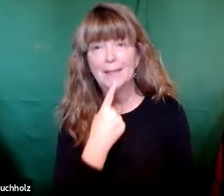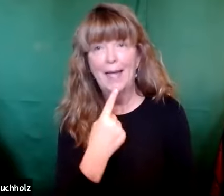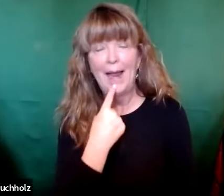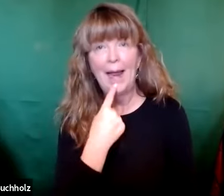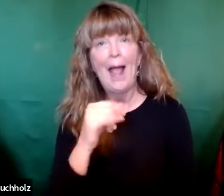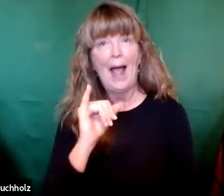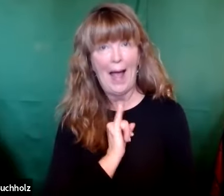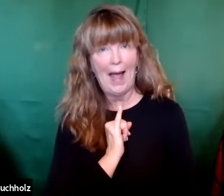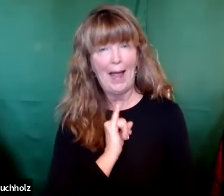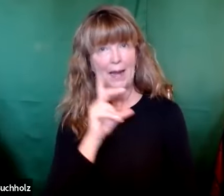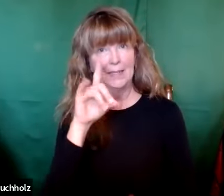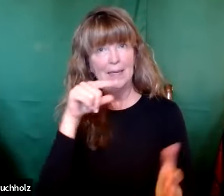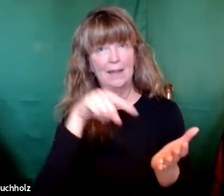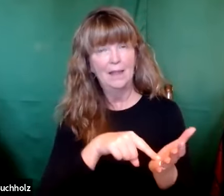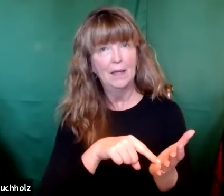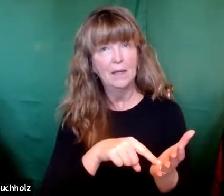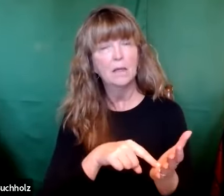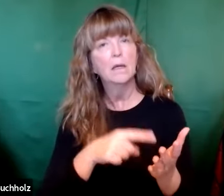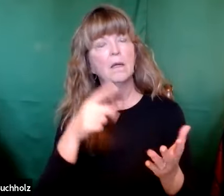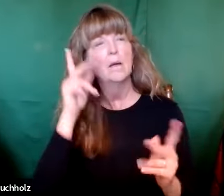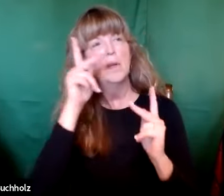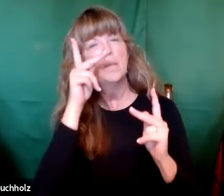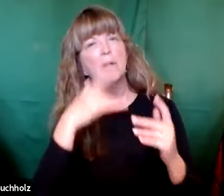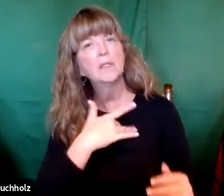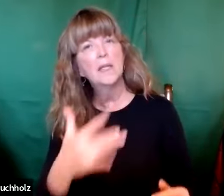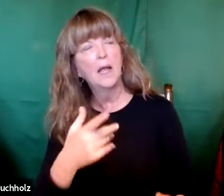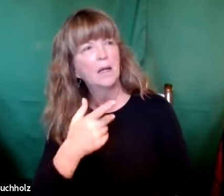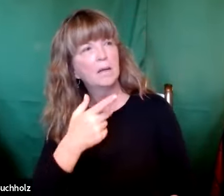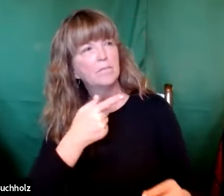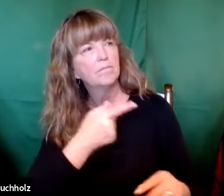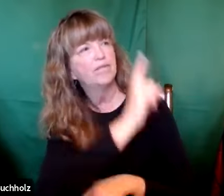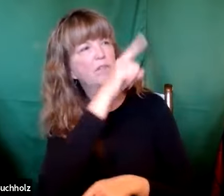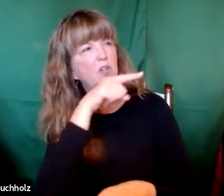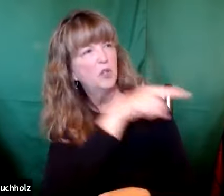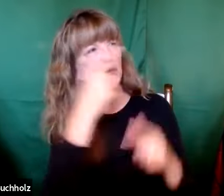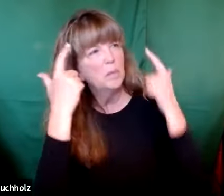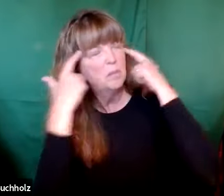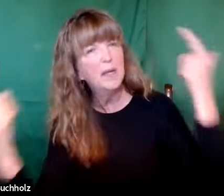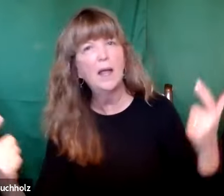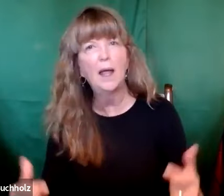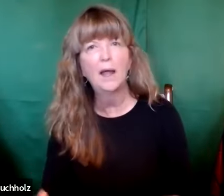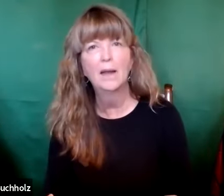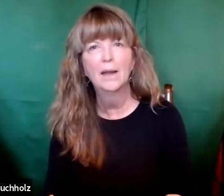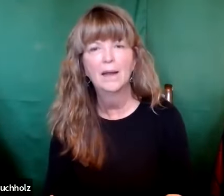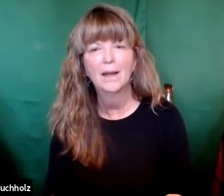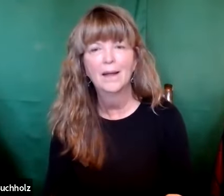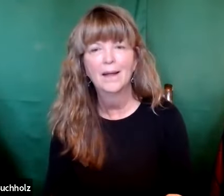Because if a woman says I did this, people tend to look at her and say, well, you're pretty